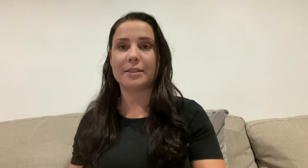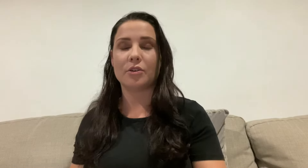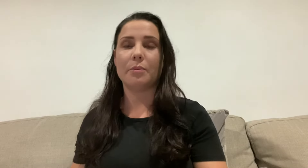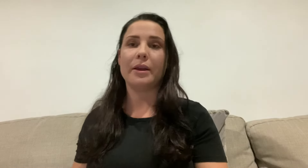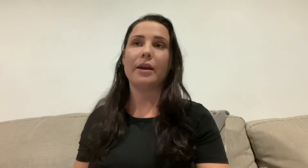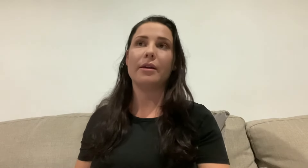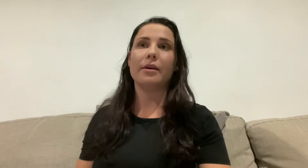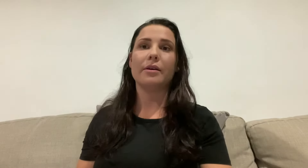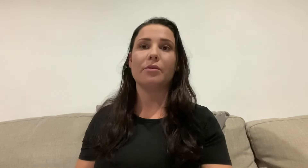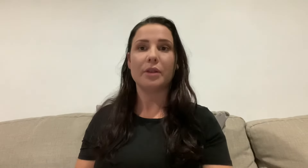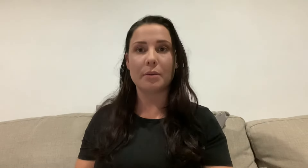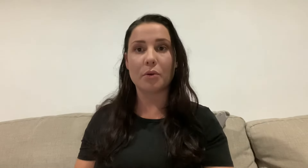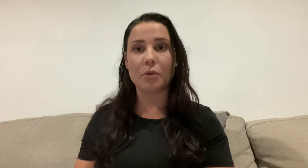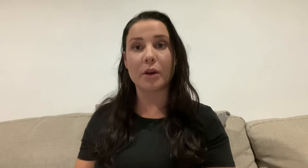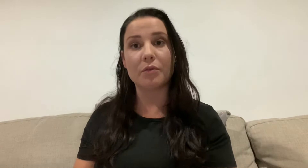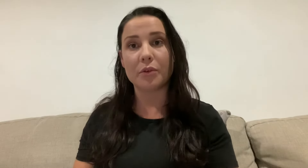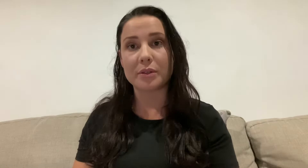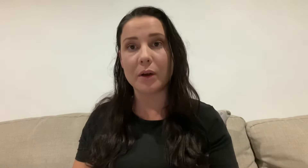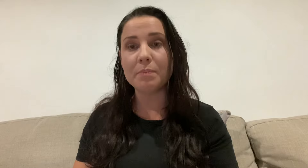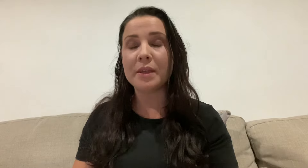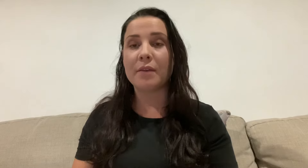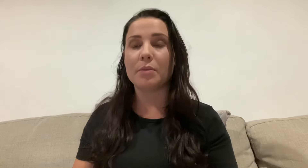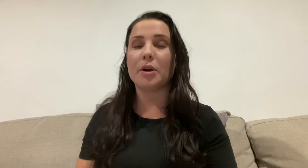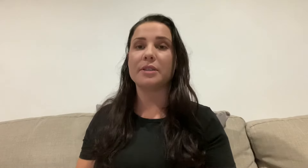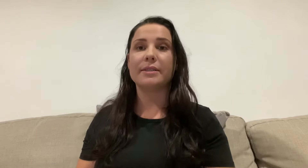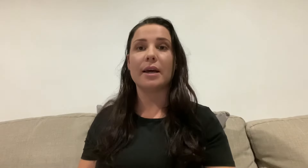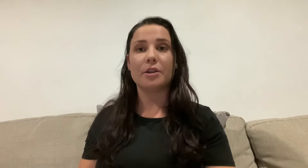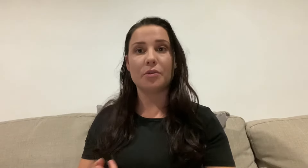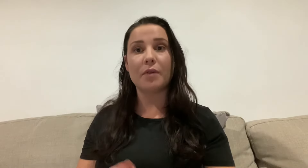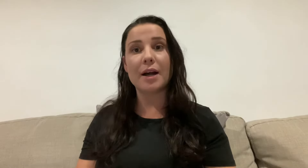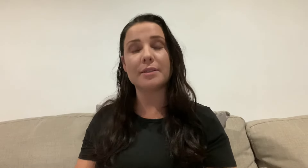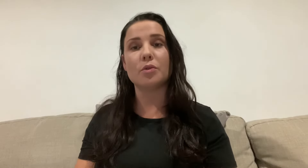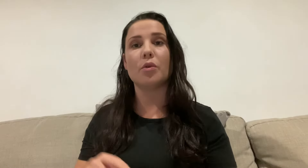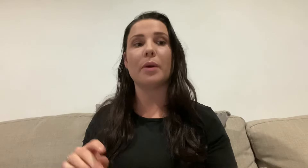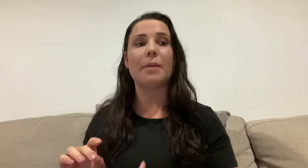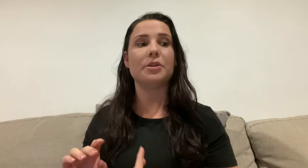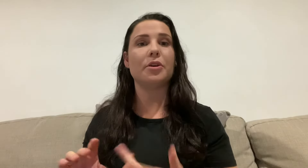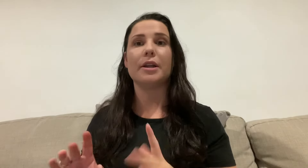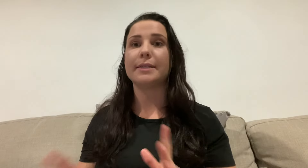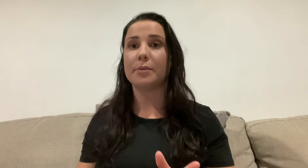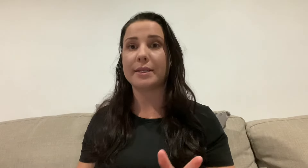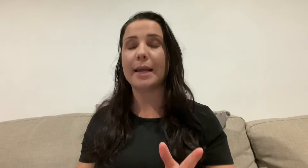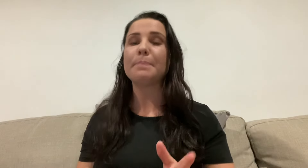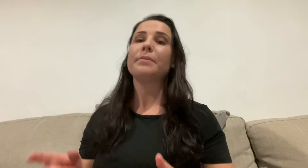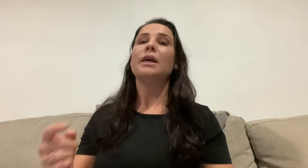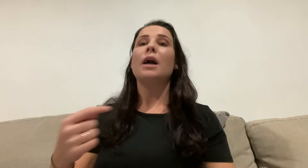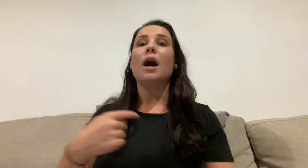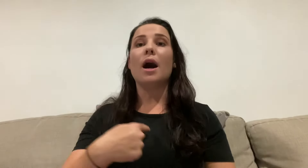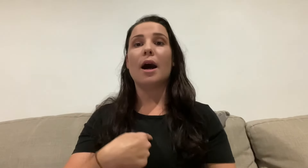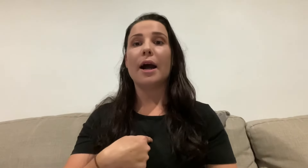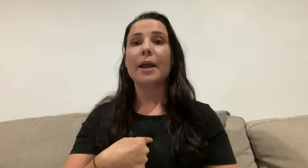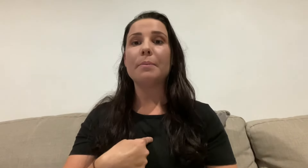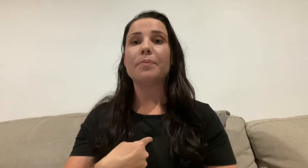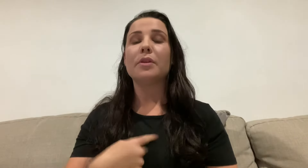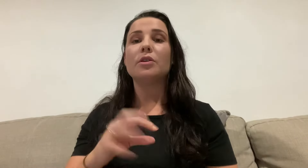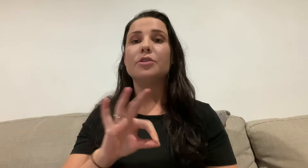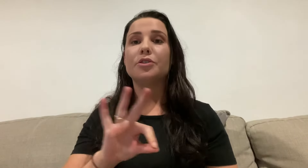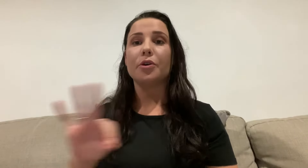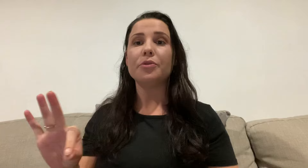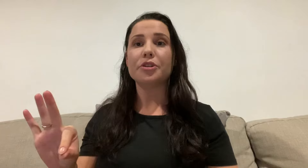going to be another really important one for you as well. The person signing too fast, or perhaps you don't understand what they're saying. I don't